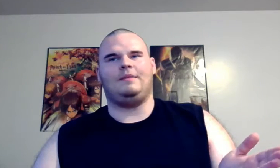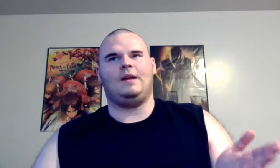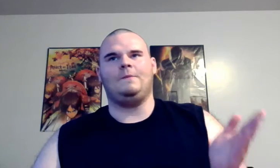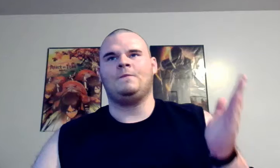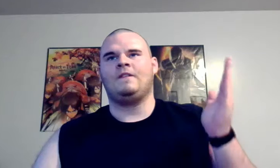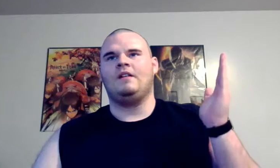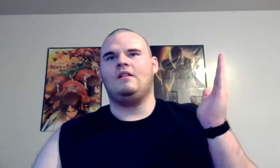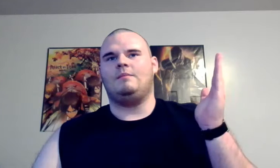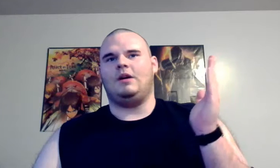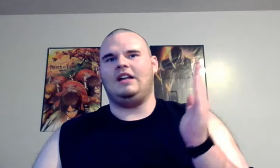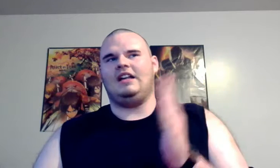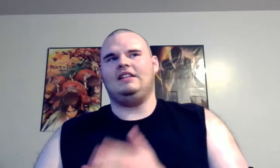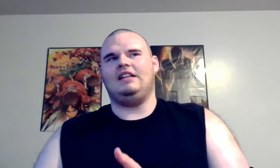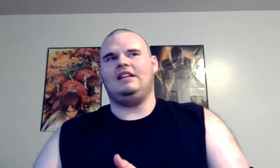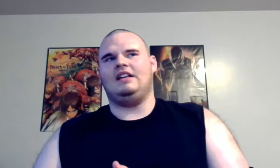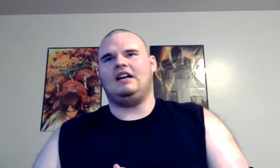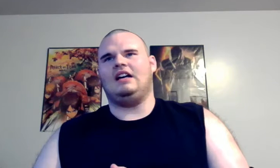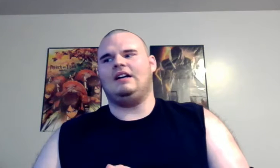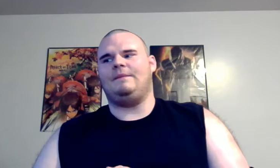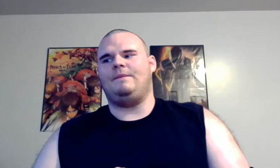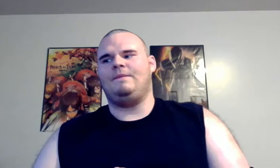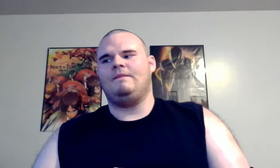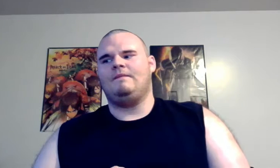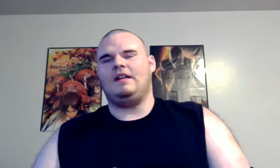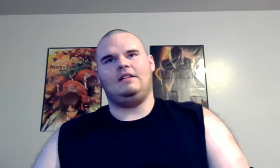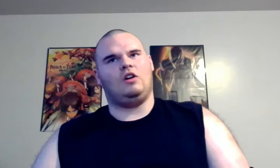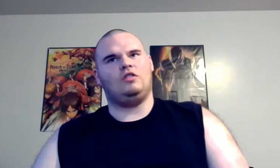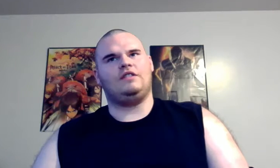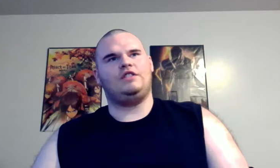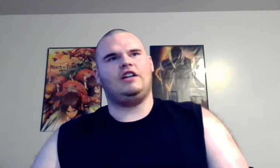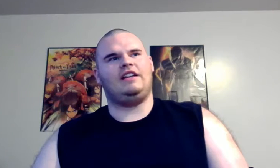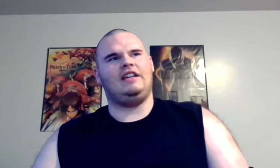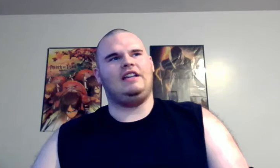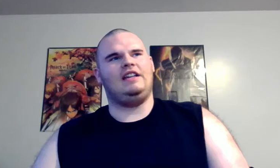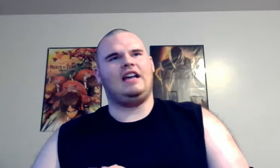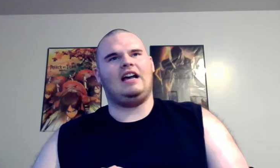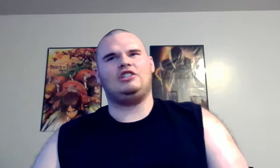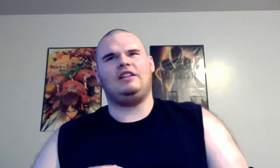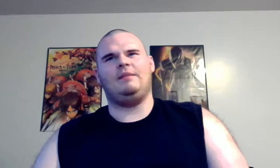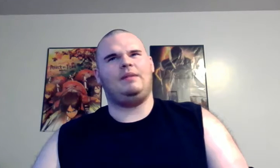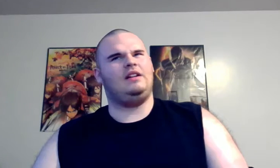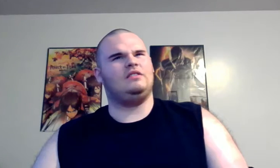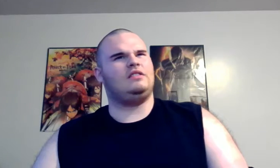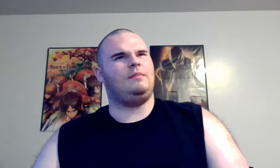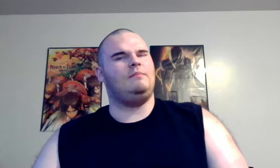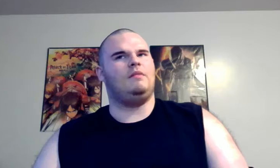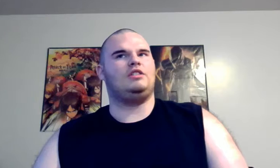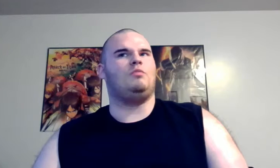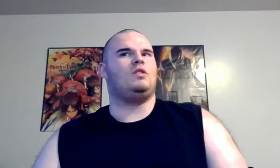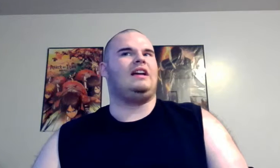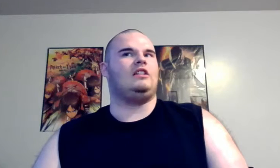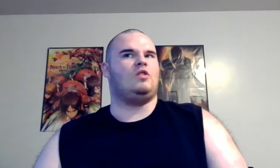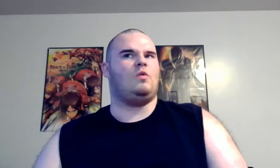thing but in the uh in cult of Chucky he actually appears to be much more like a toy